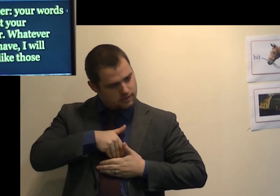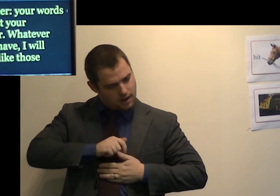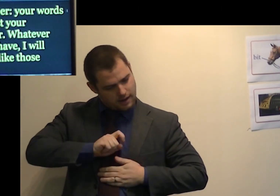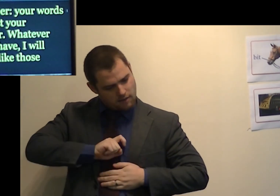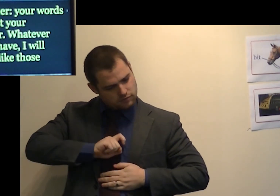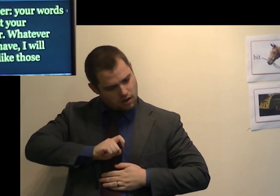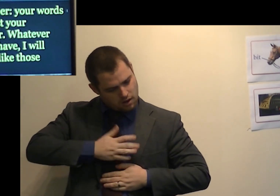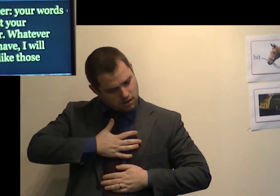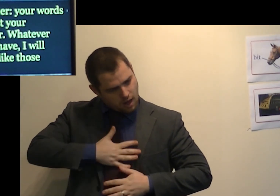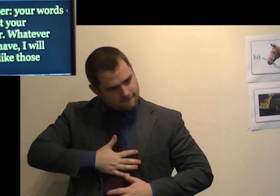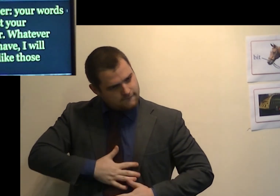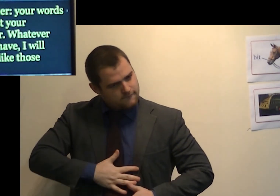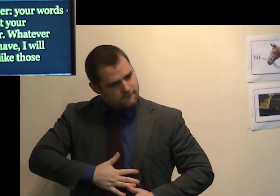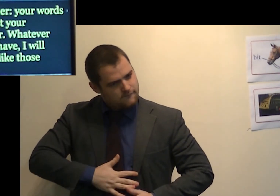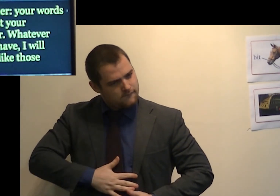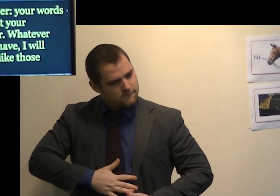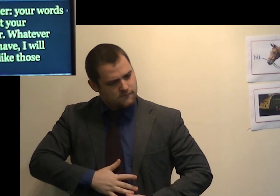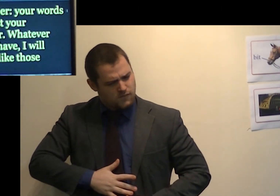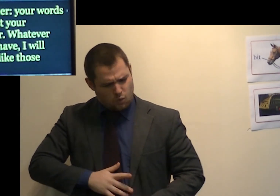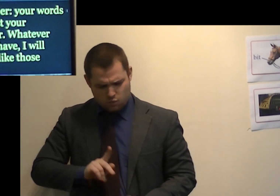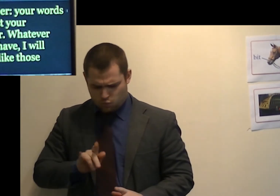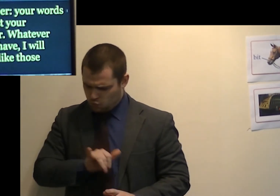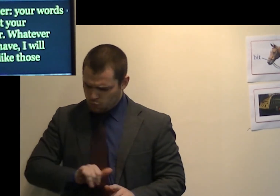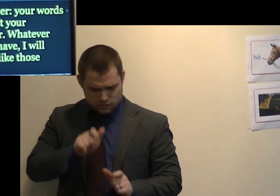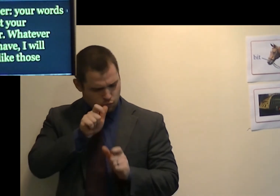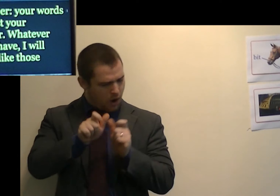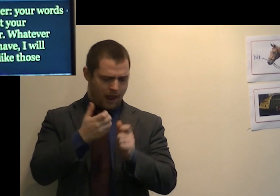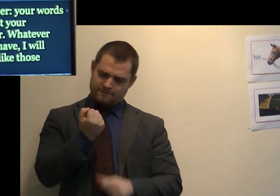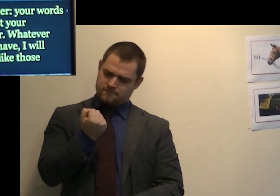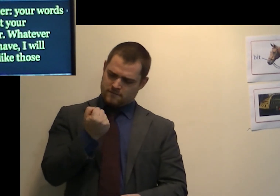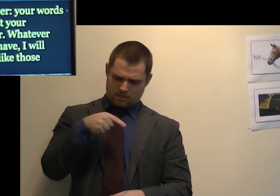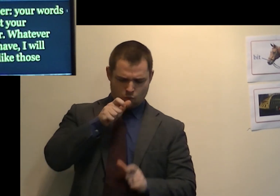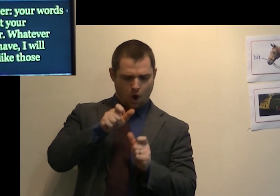Whatever words I have, I will become like those words.